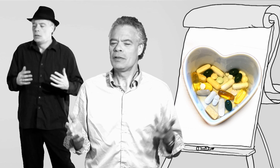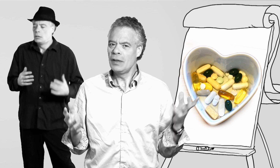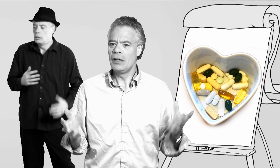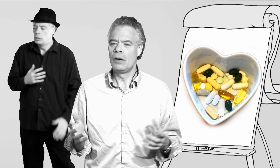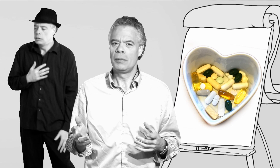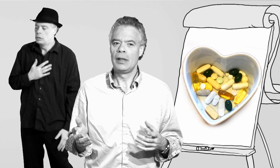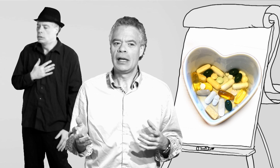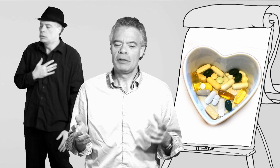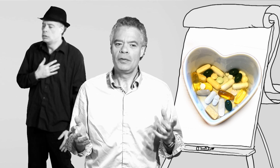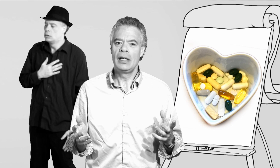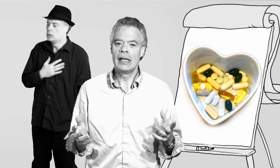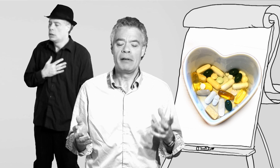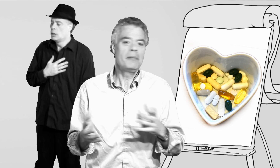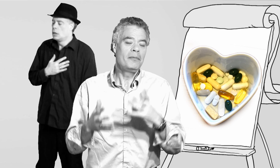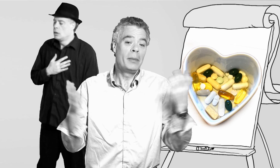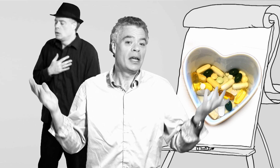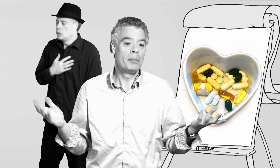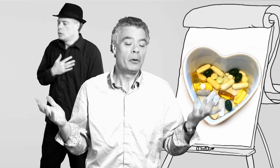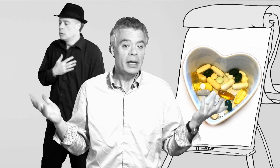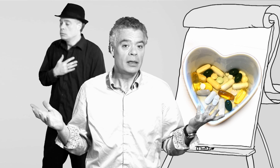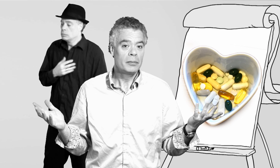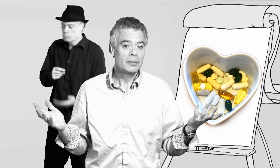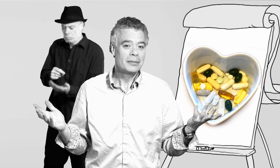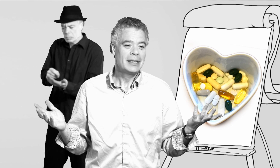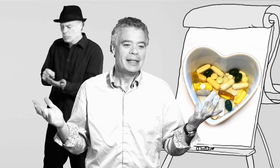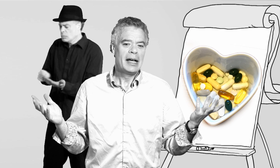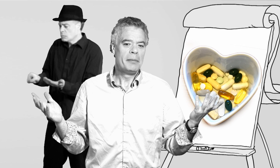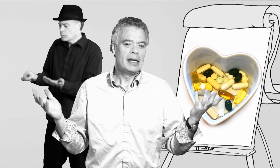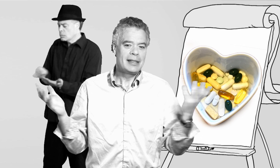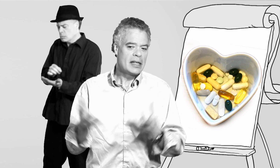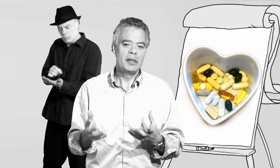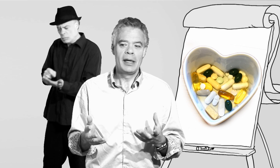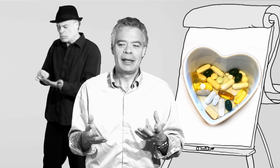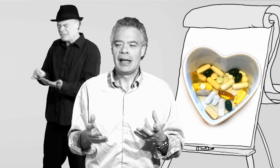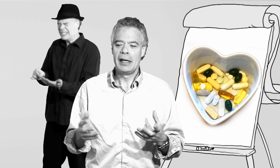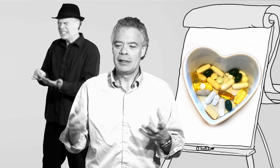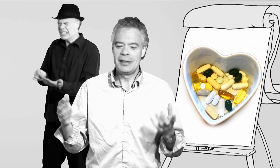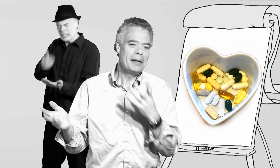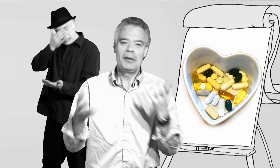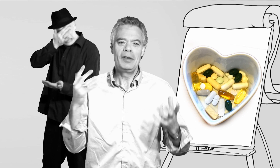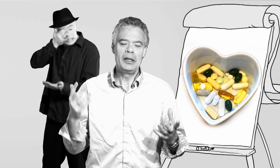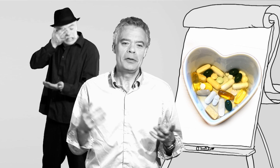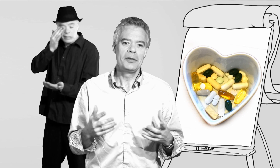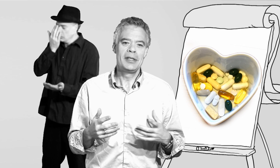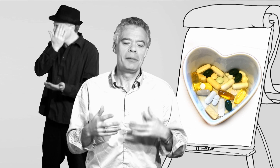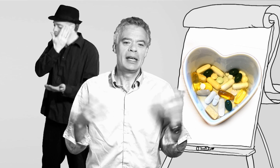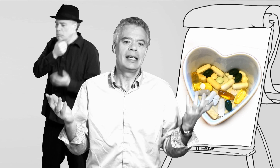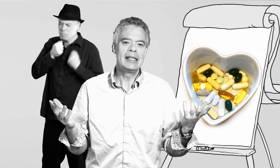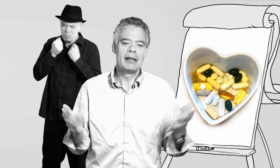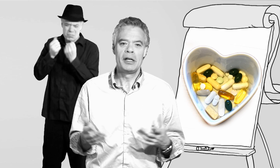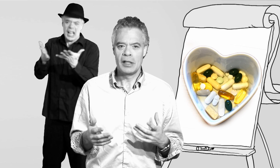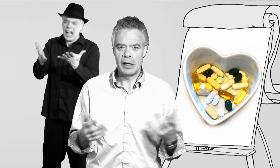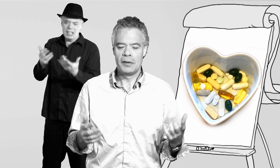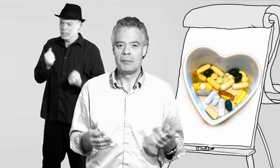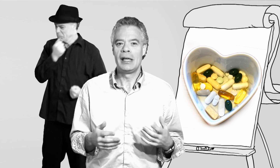here. It was really horrible. And I was feeling, I made up my will. I made a testament. I taped a video to tell my